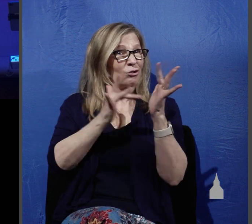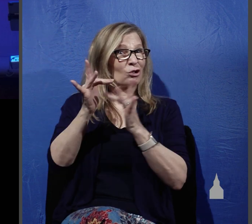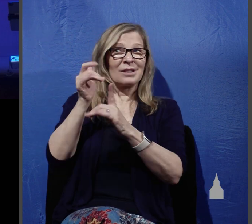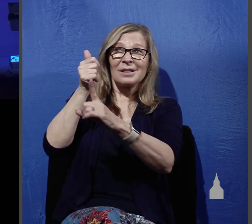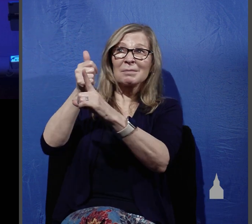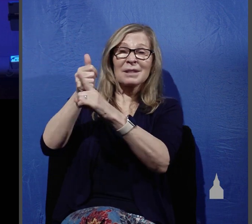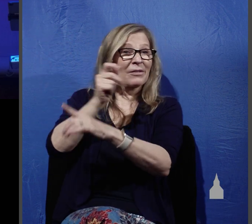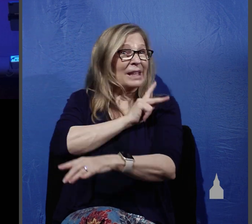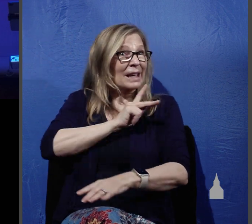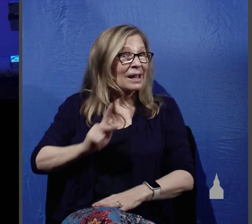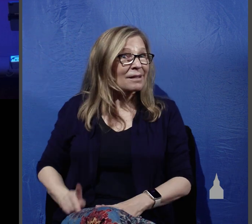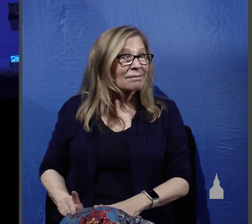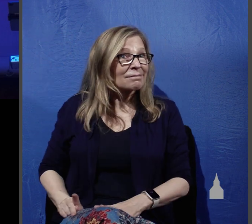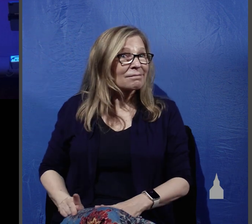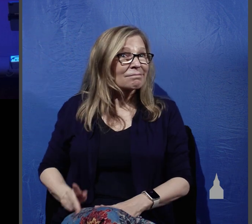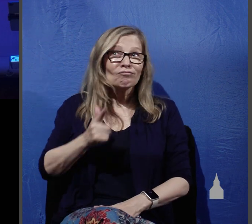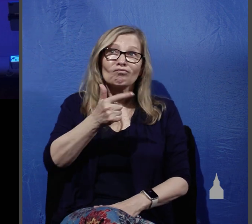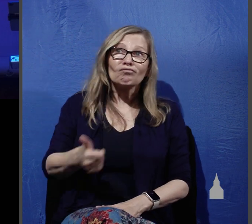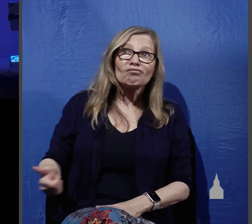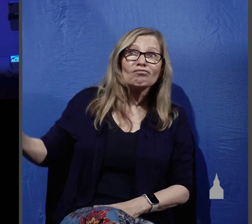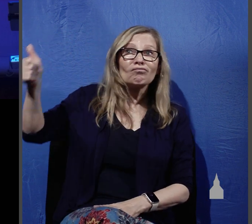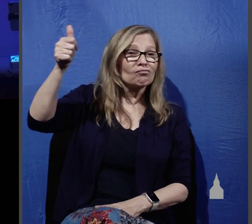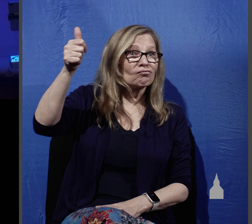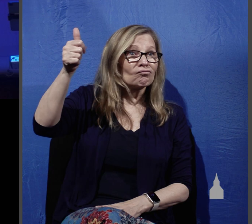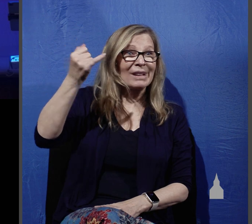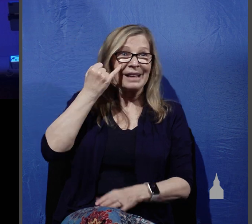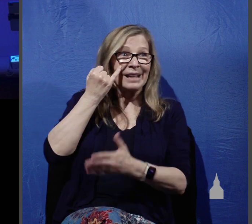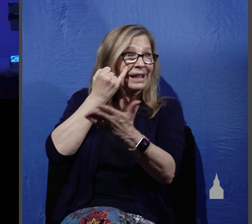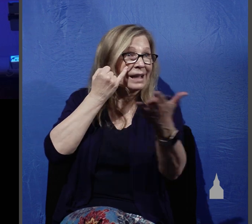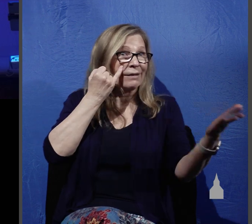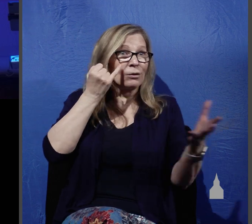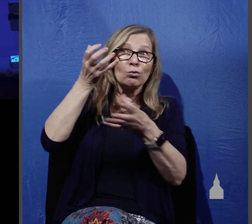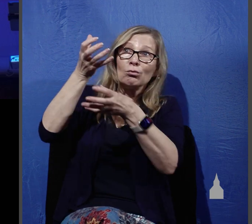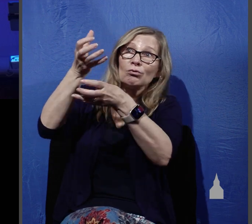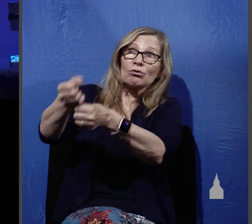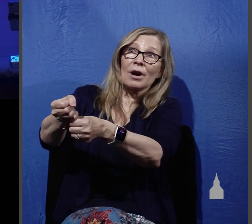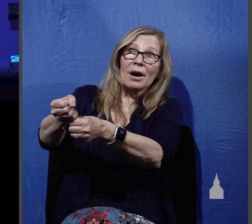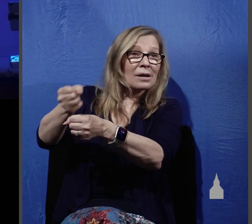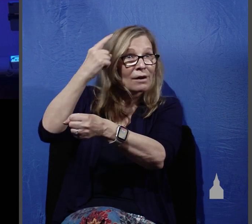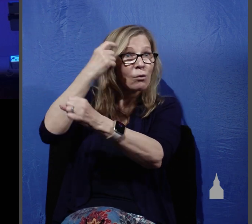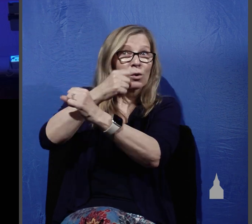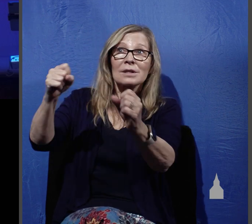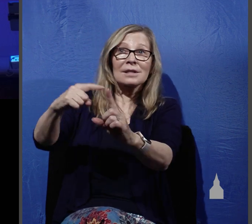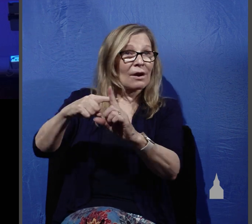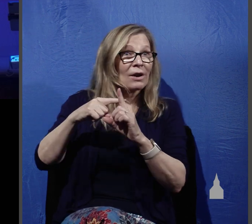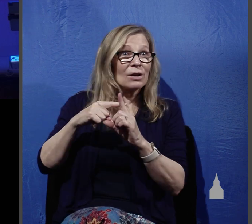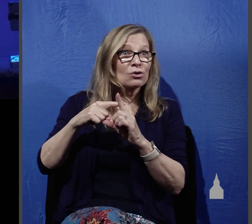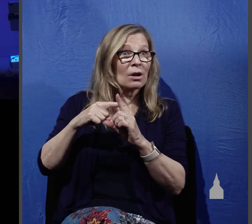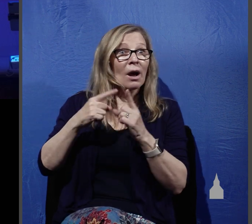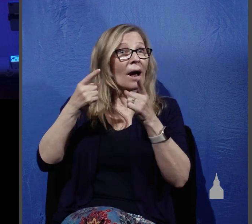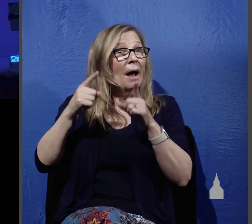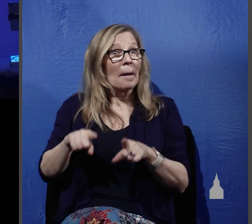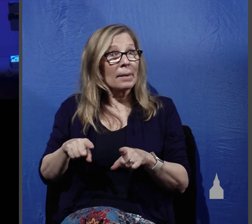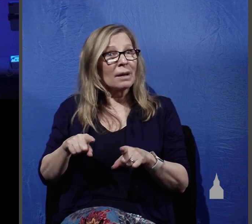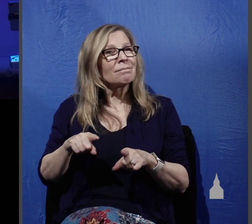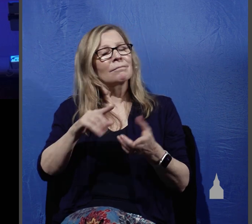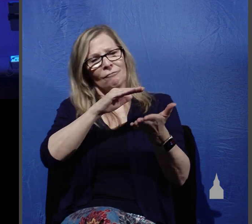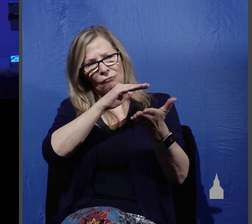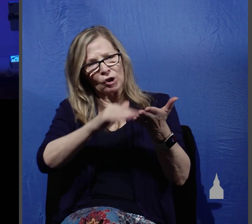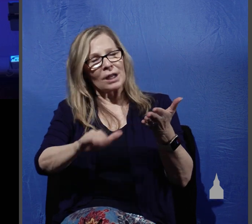he's Lord, and that those who trust him for salvation are not only forgiven of their sins, but upon believing, they are